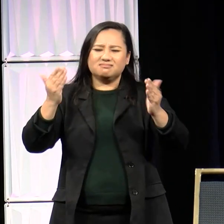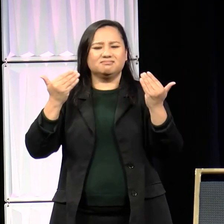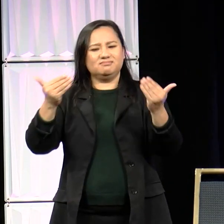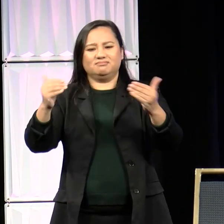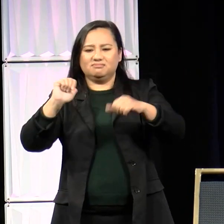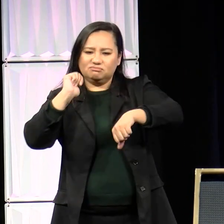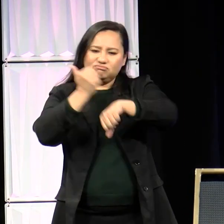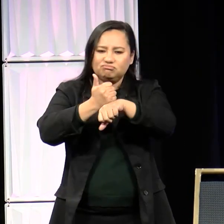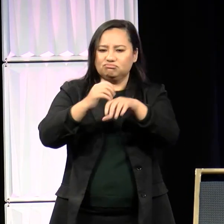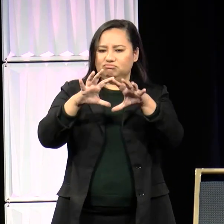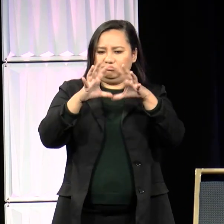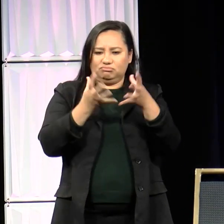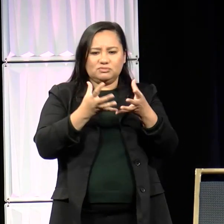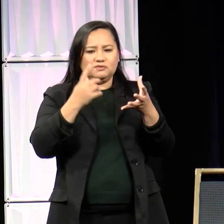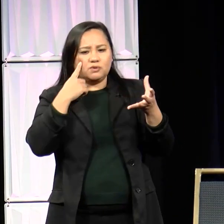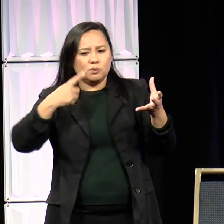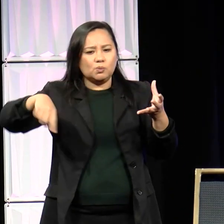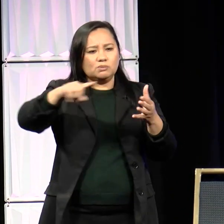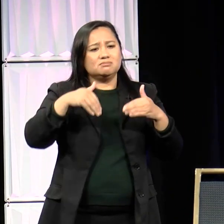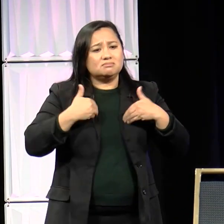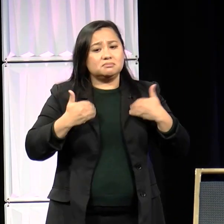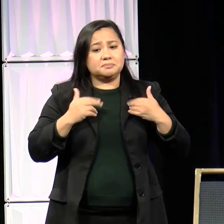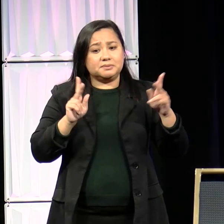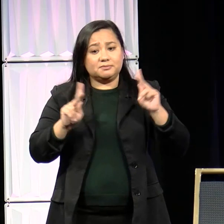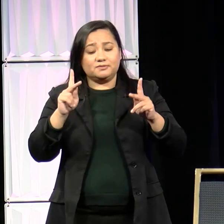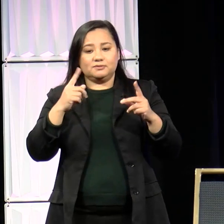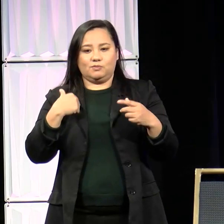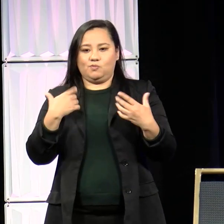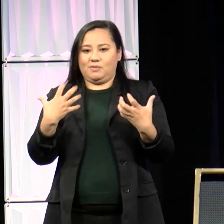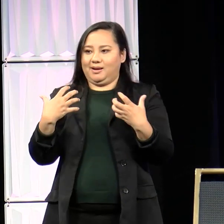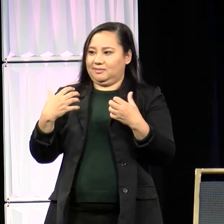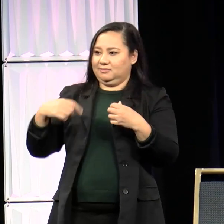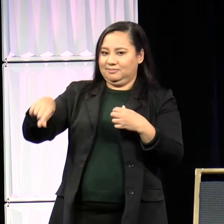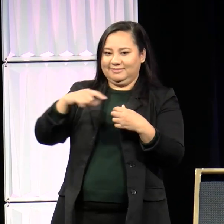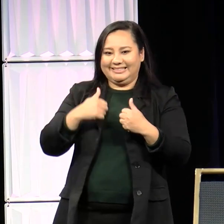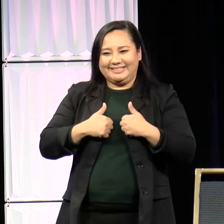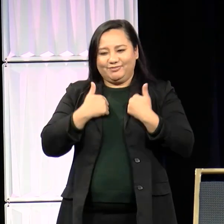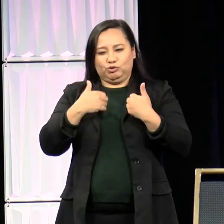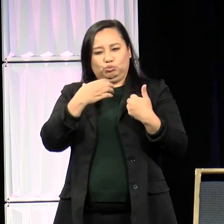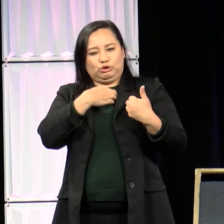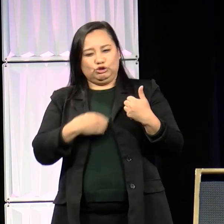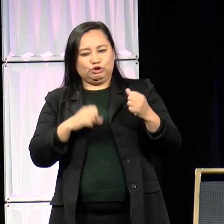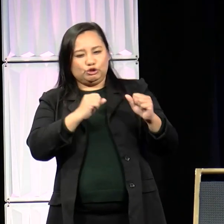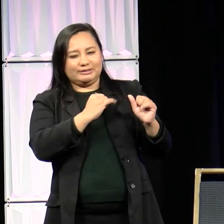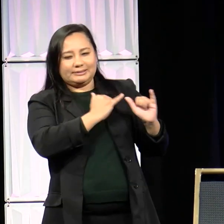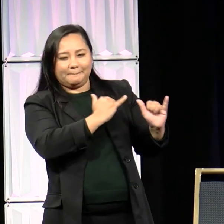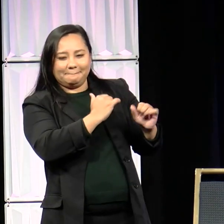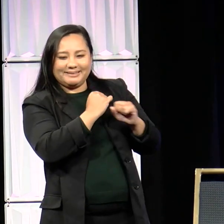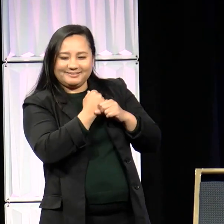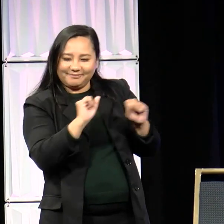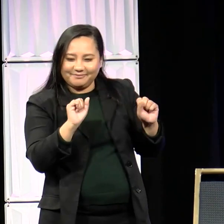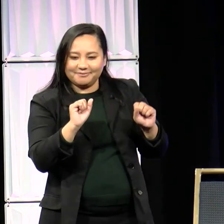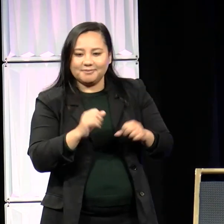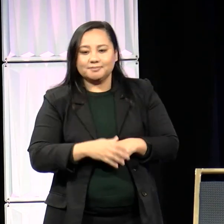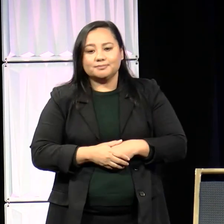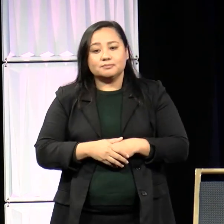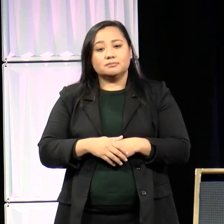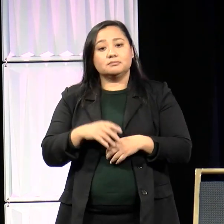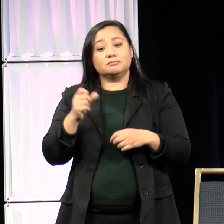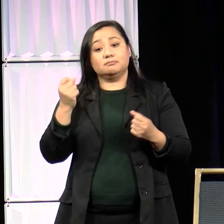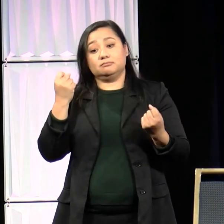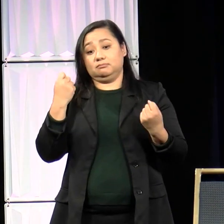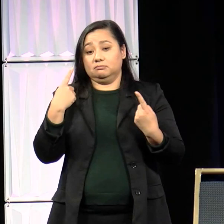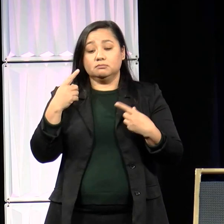children would have felt safe in. I understand that some people are against centering young people in reproductive justice and sexual violence